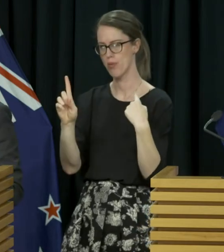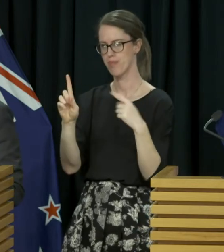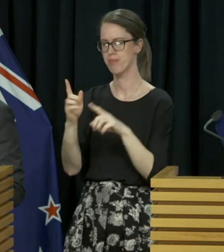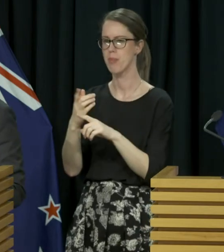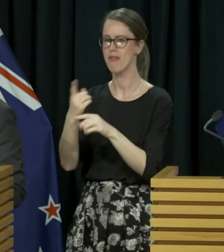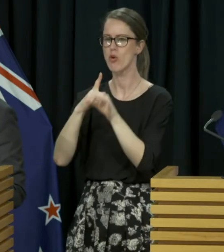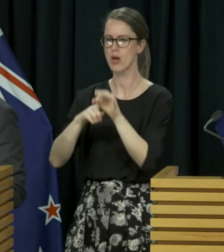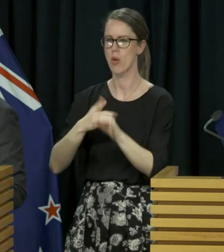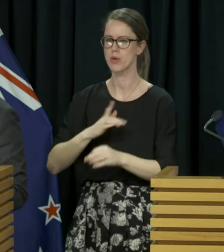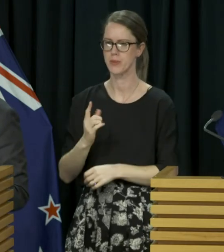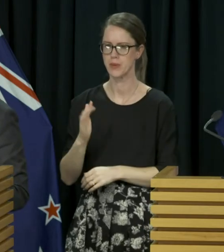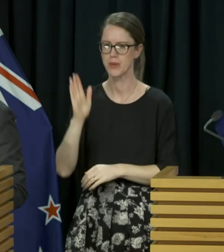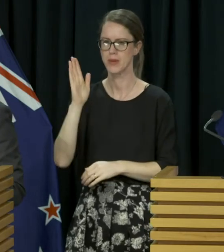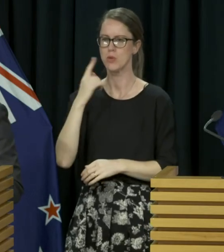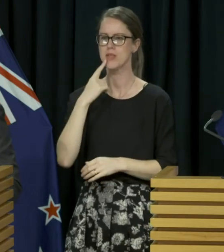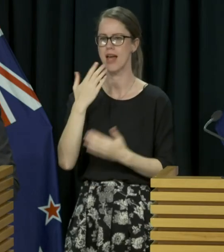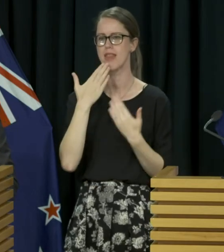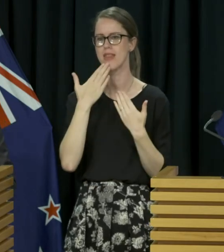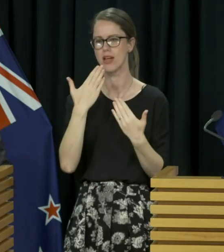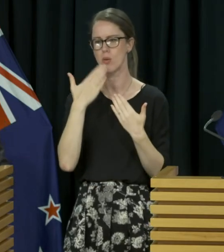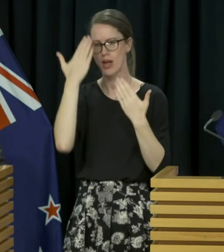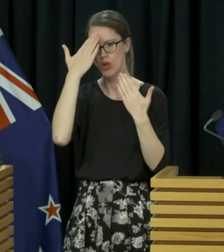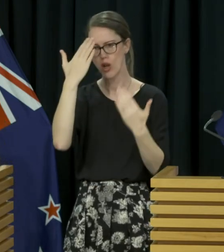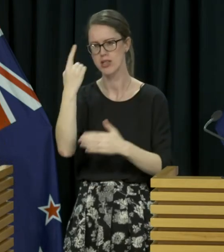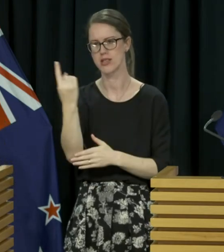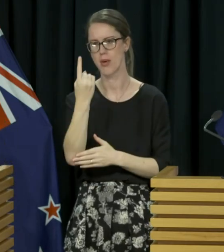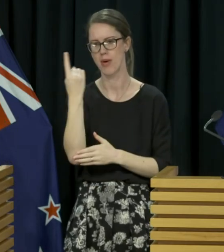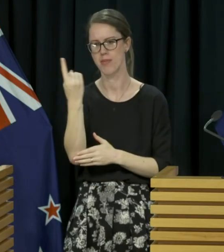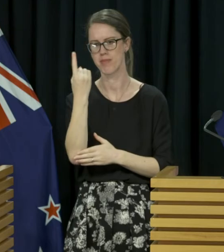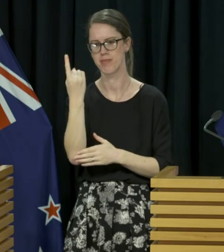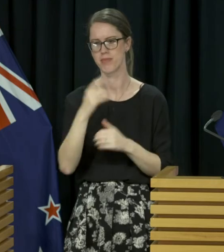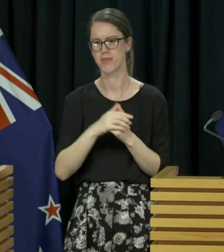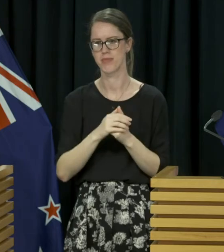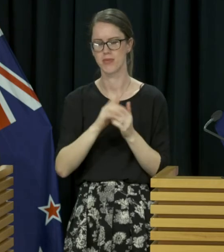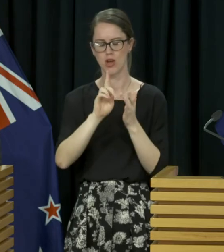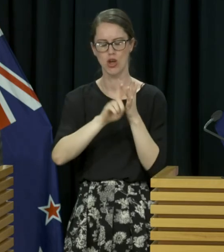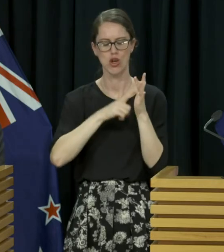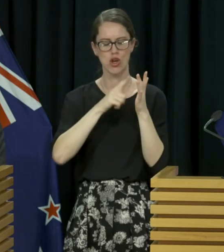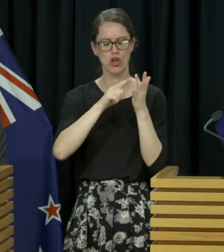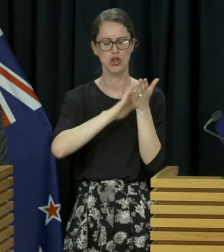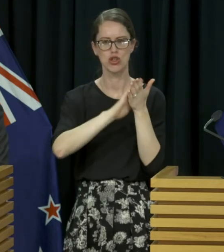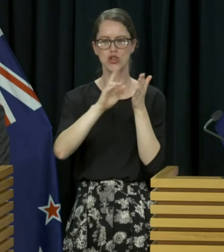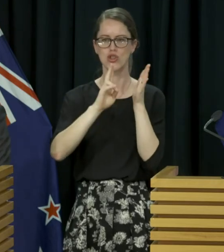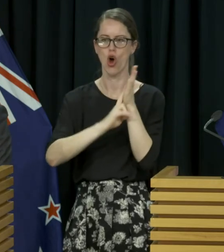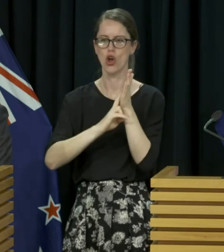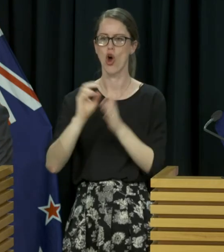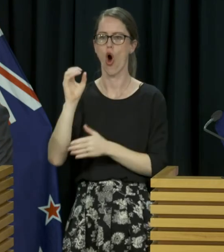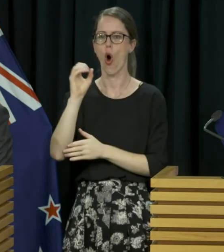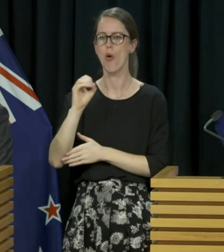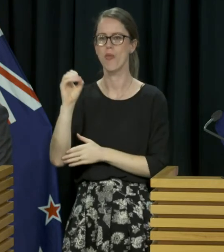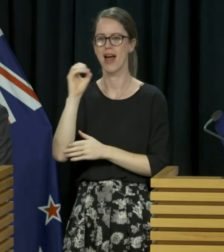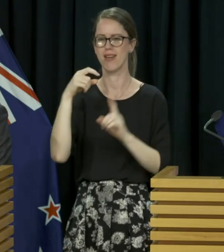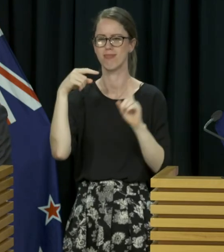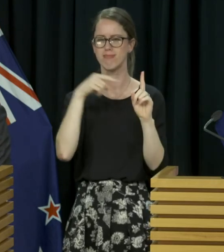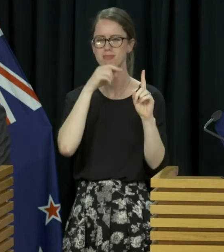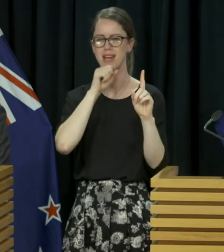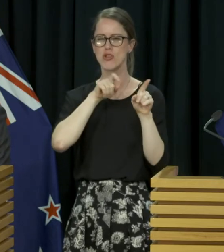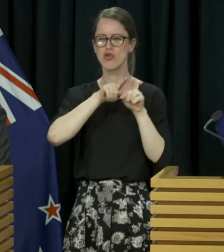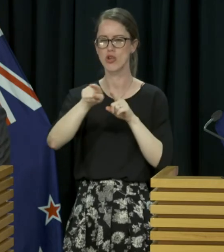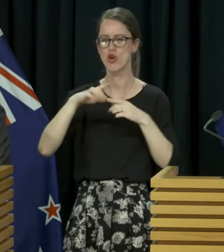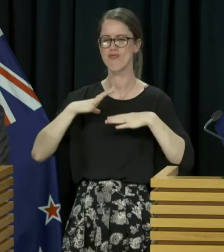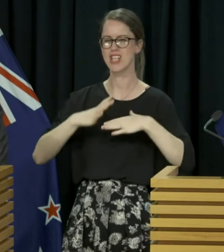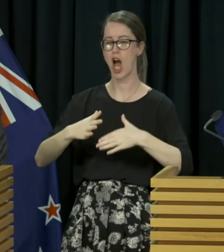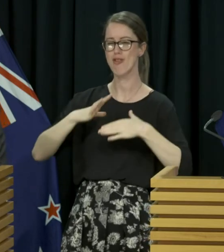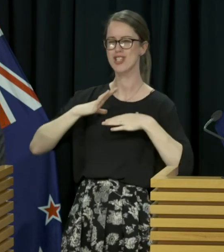though I want to take a moment to say a word of thanks and to acknowledge somebody John Ombler has attempted to retire from the New Zealand Public Service several times